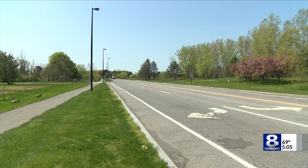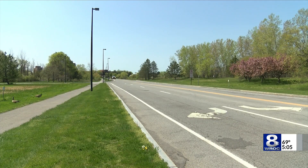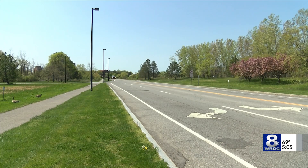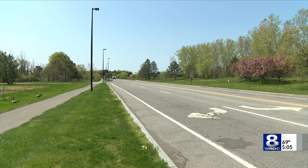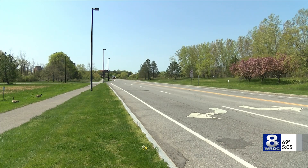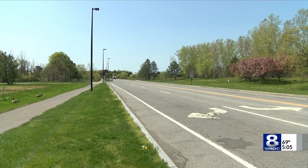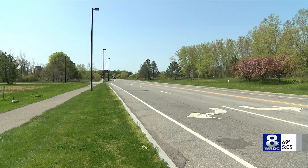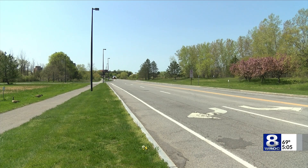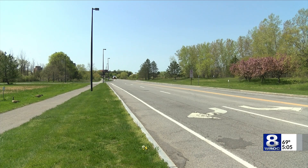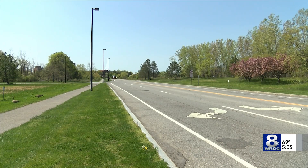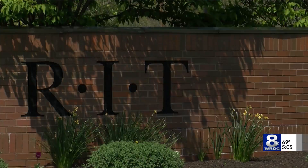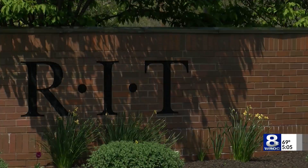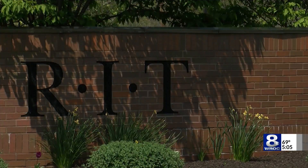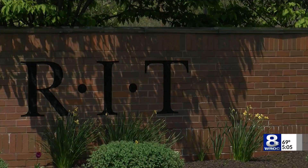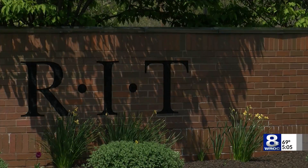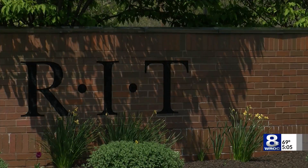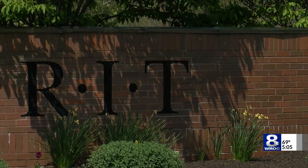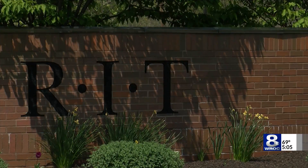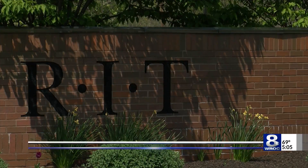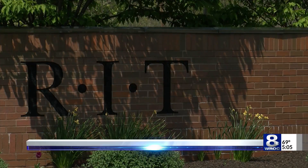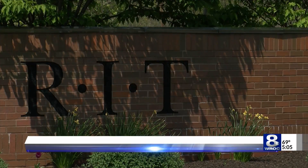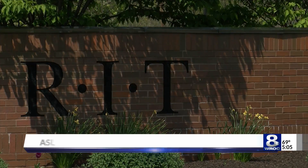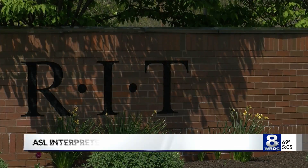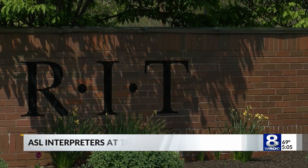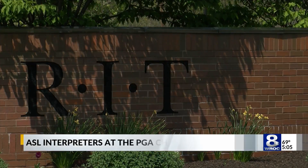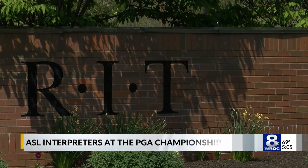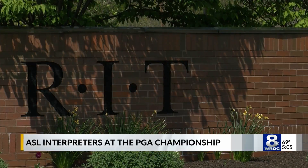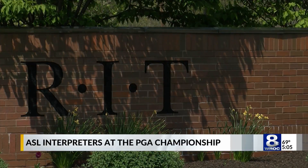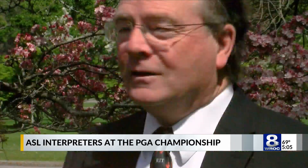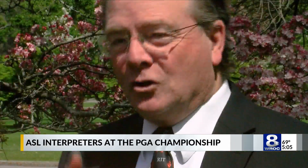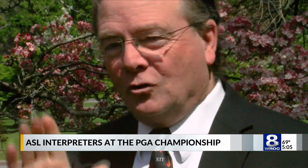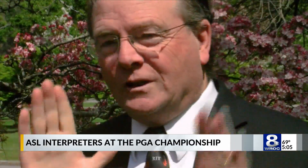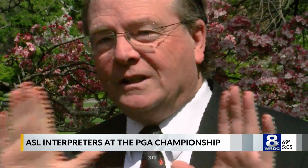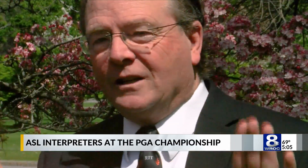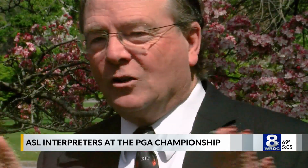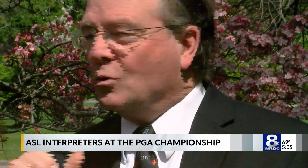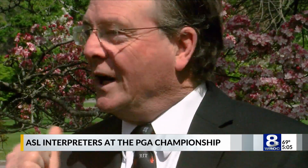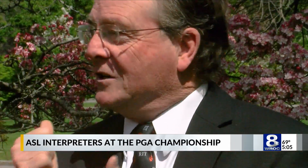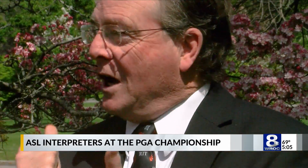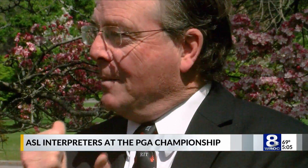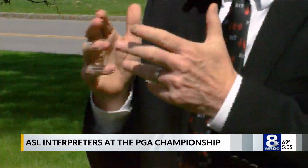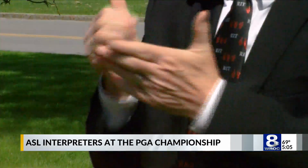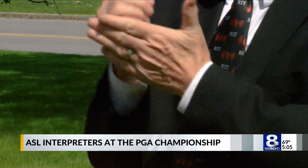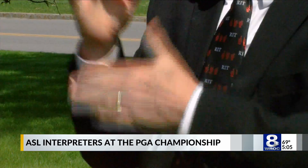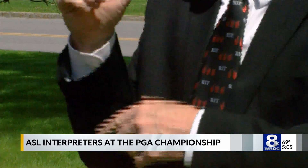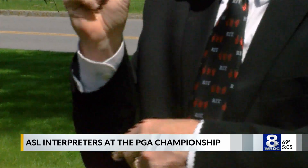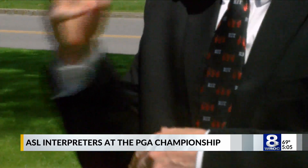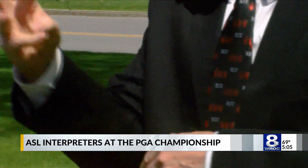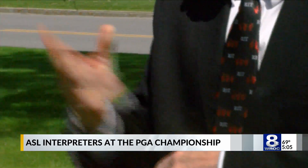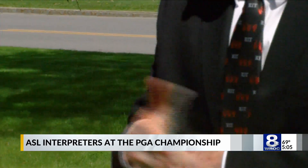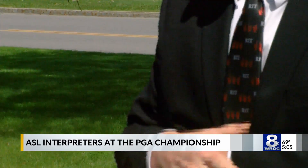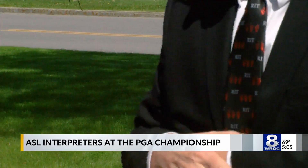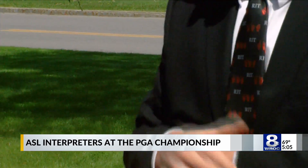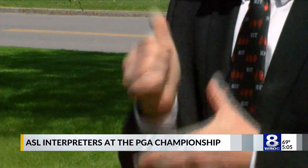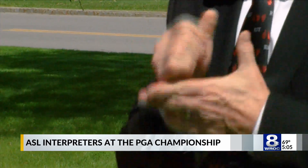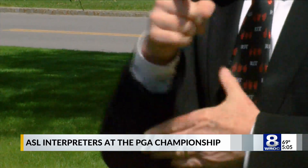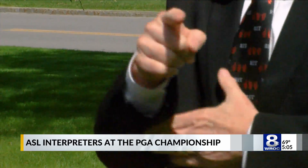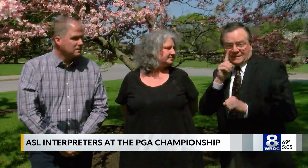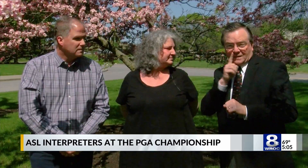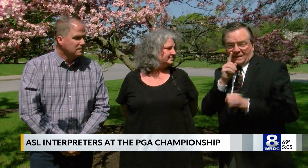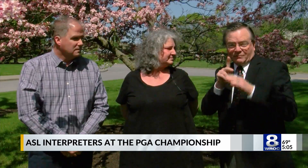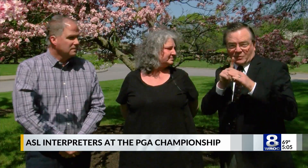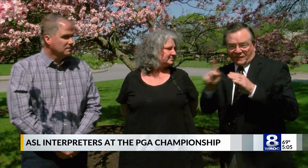Jerry Buckley, the president of RIT's National Technical Institute for the Deaf, says finding events that are deaf friendly can be difficult. For